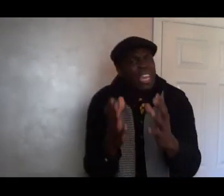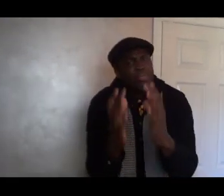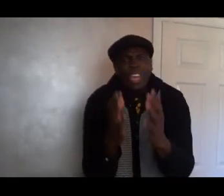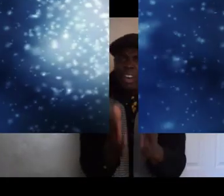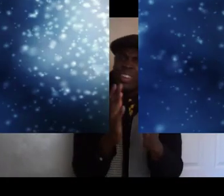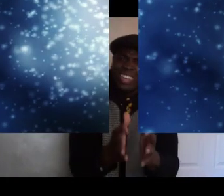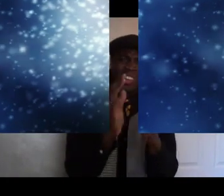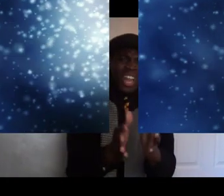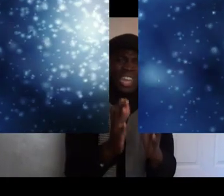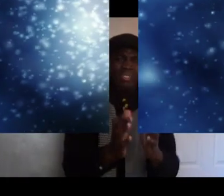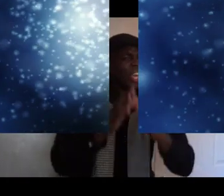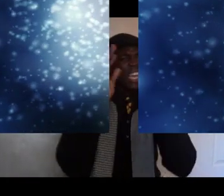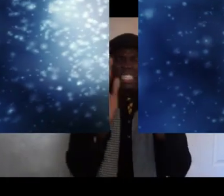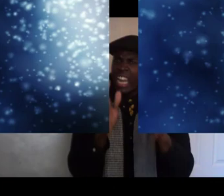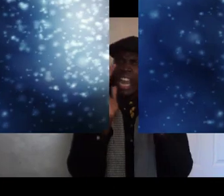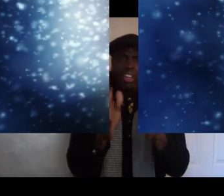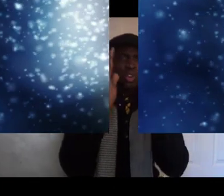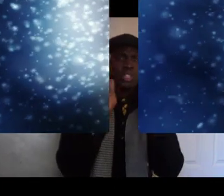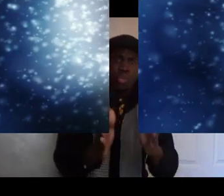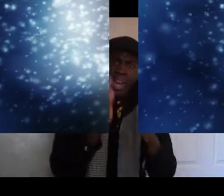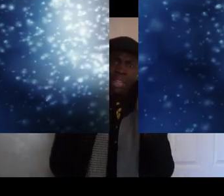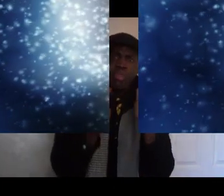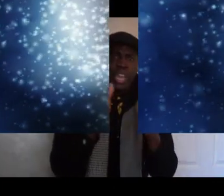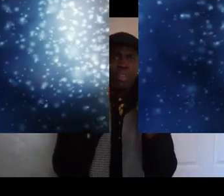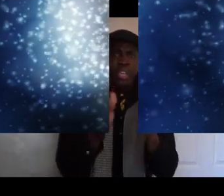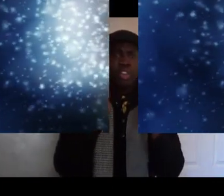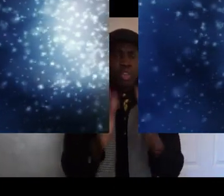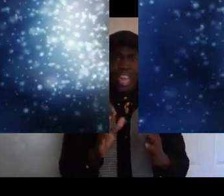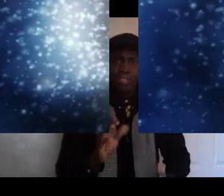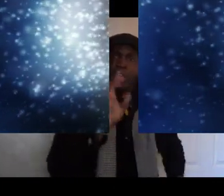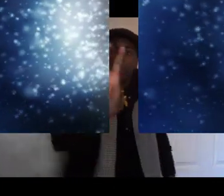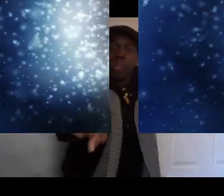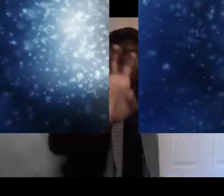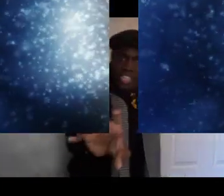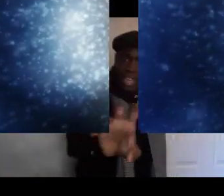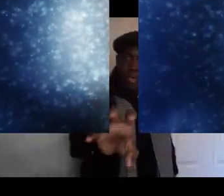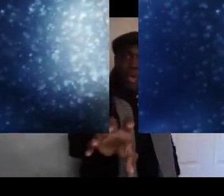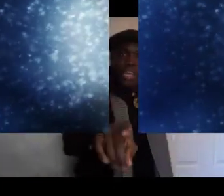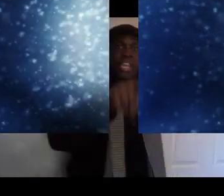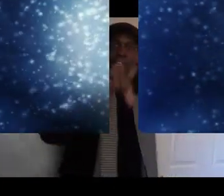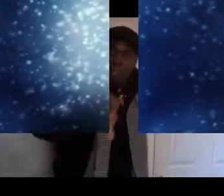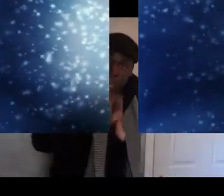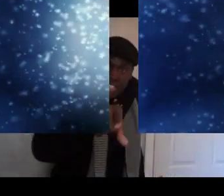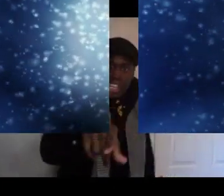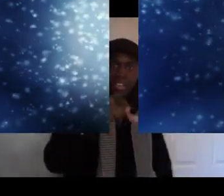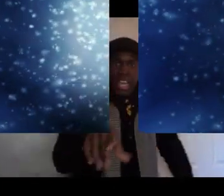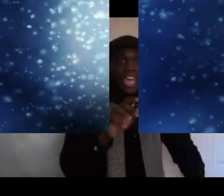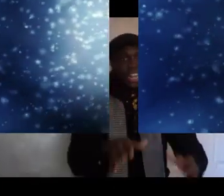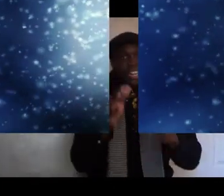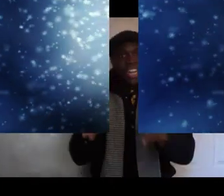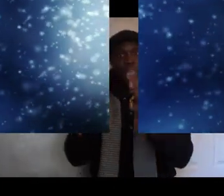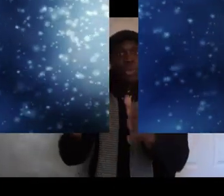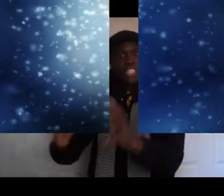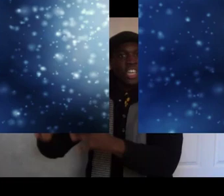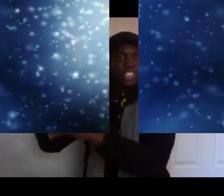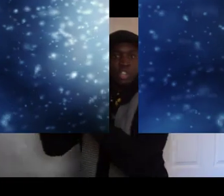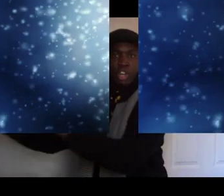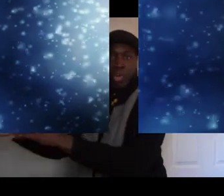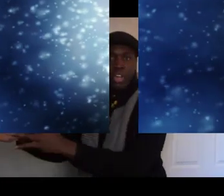rain forever in your life. It's not going to rain forever in your life. But I tell you what, if you continue to head in the direction that you're going